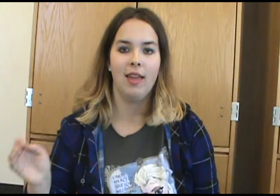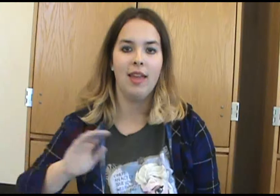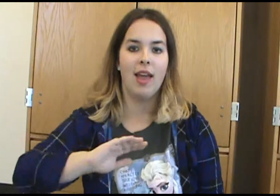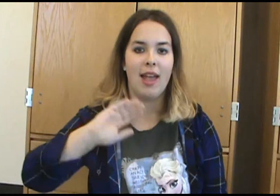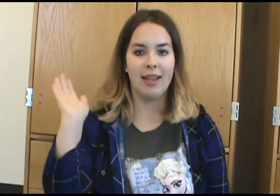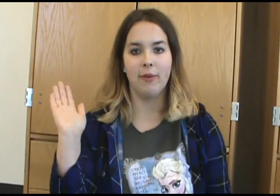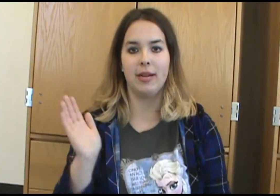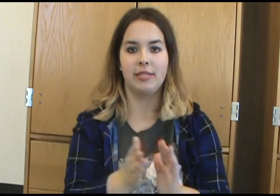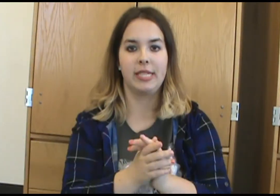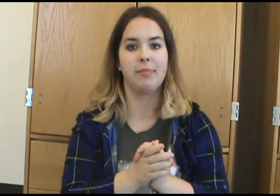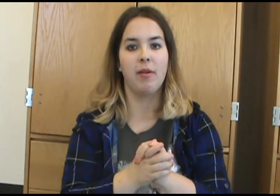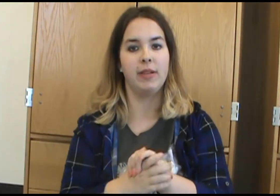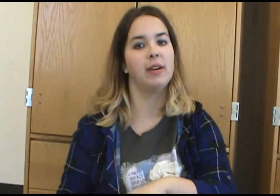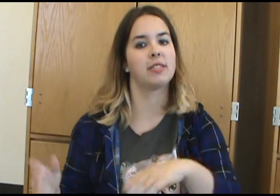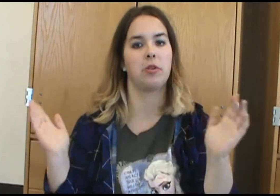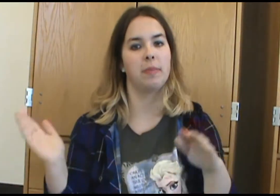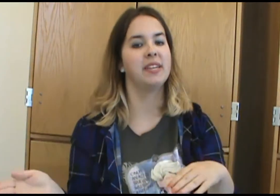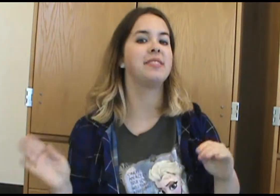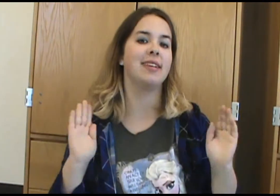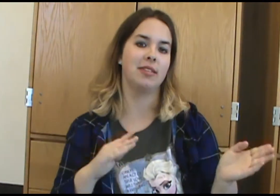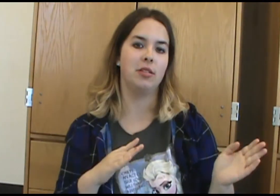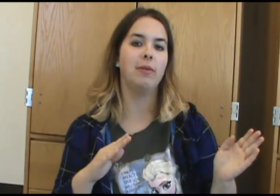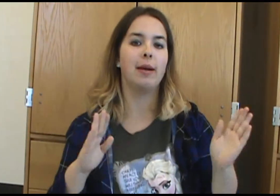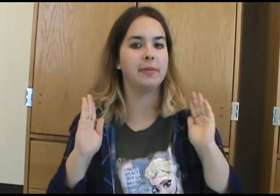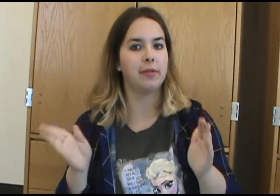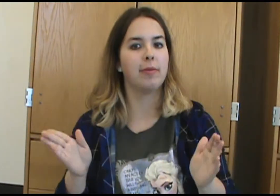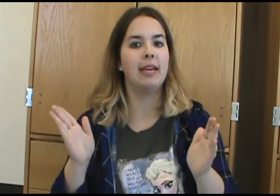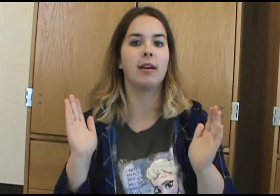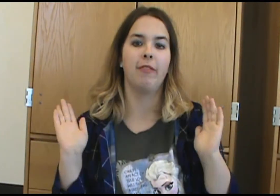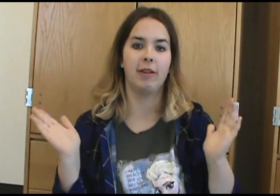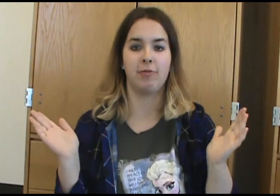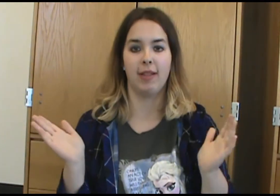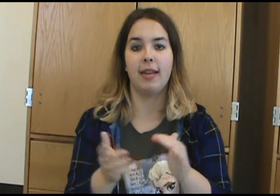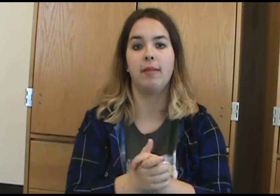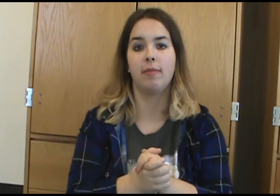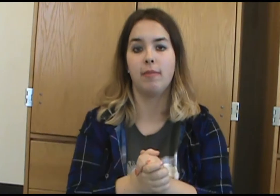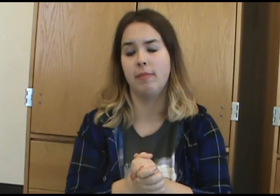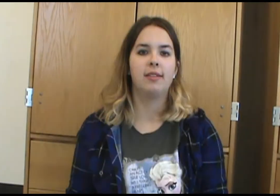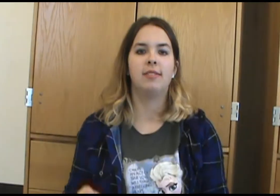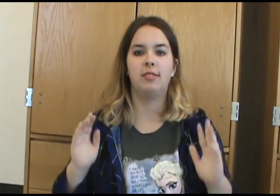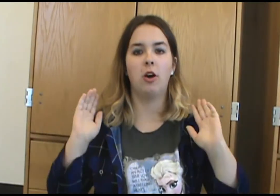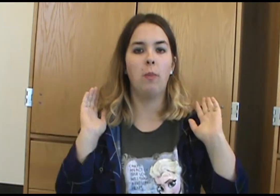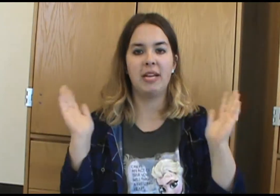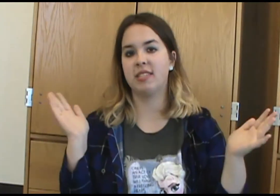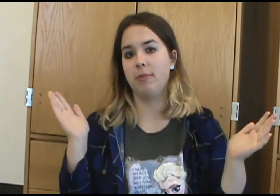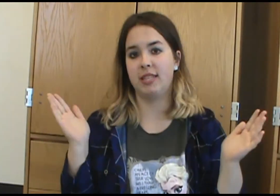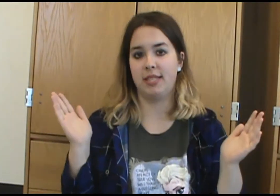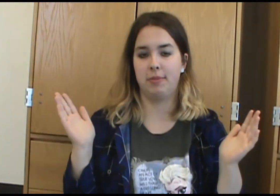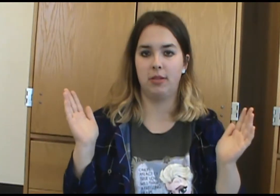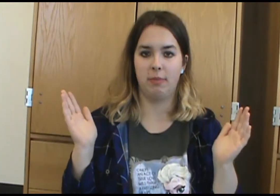Hey everyone! So this is my review on Scorpion Season 2 Episode 3 called Fish Follette. So basically what this episode is